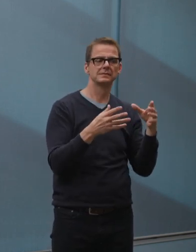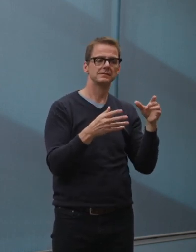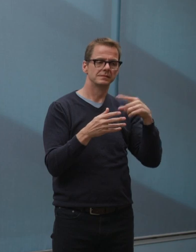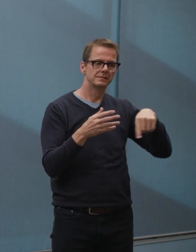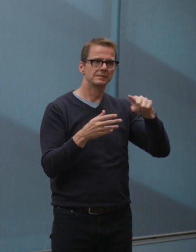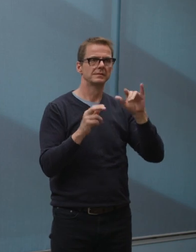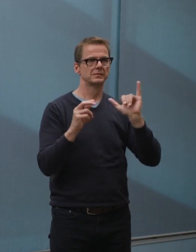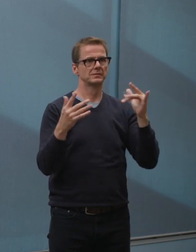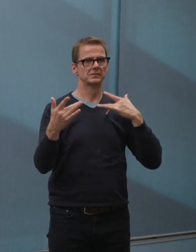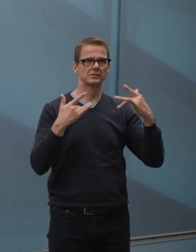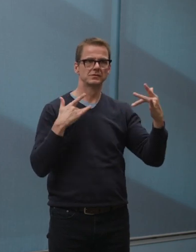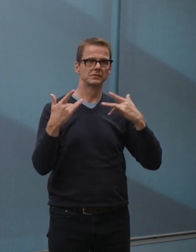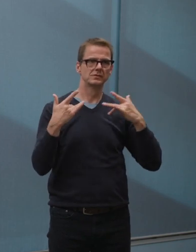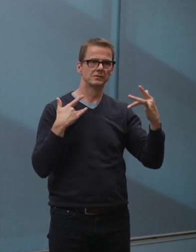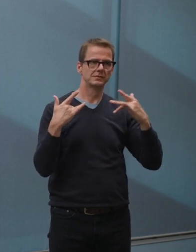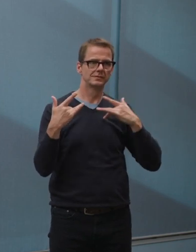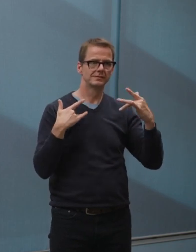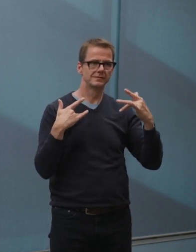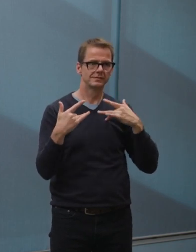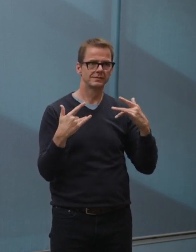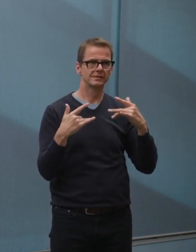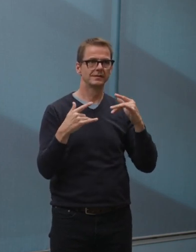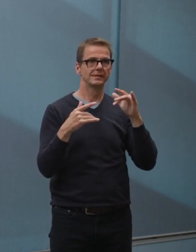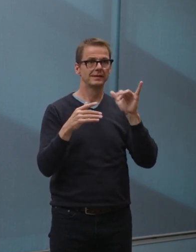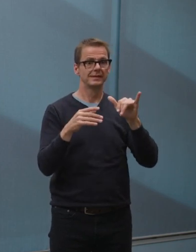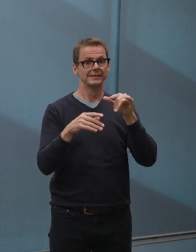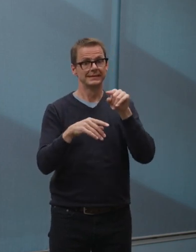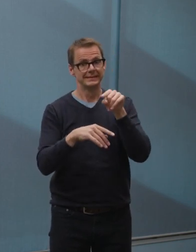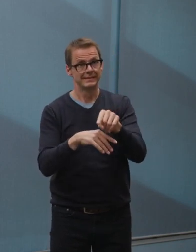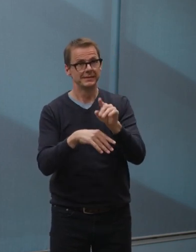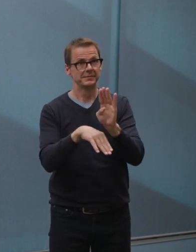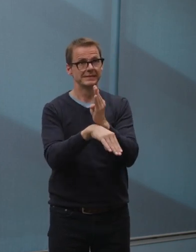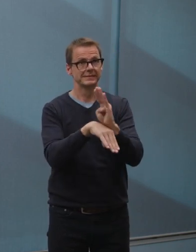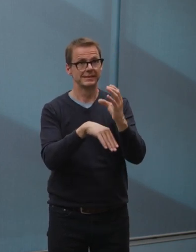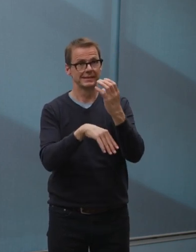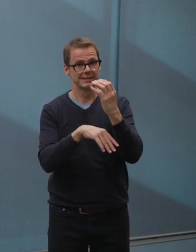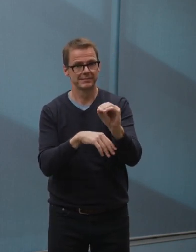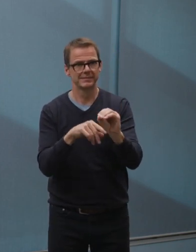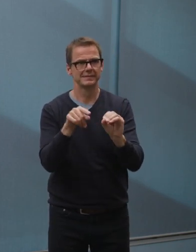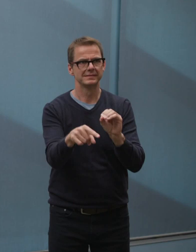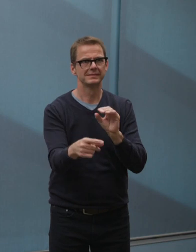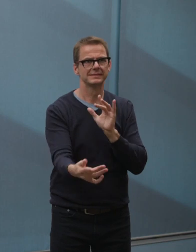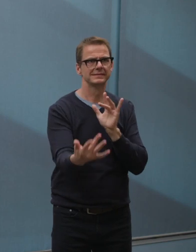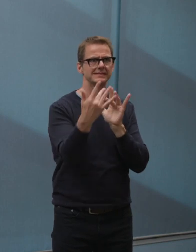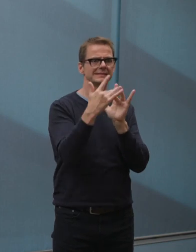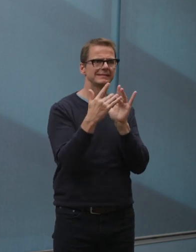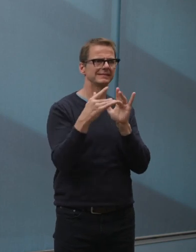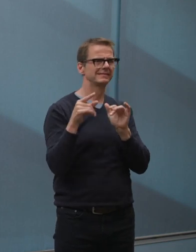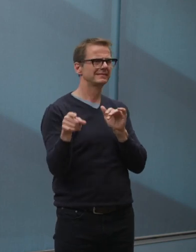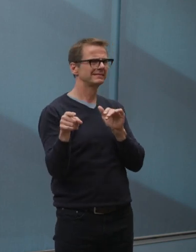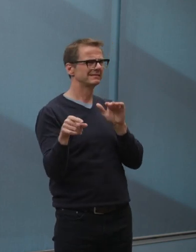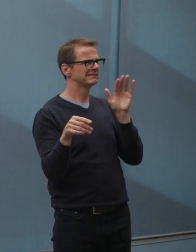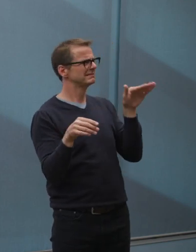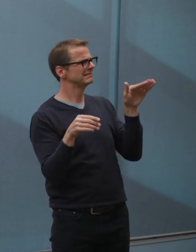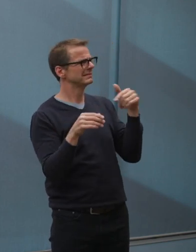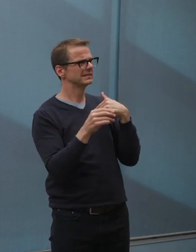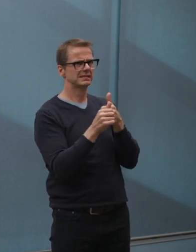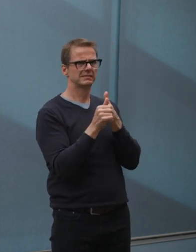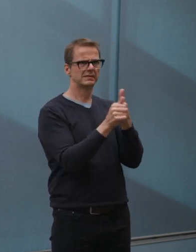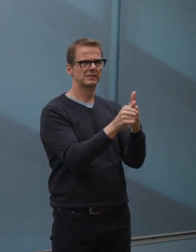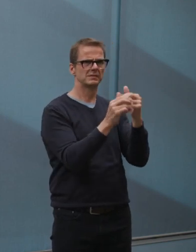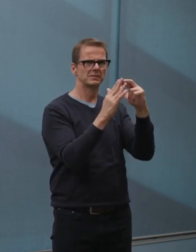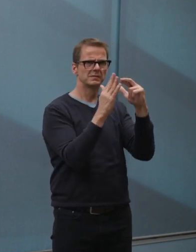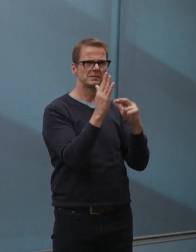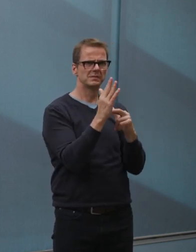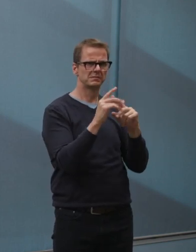from individual businesses who are asking, how can I safely comply with what seem to be contradictory orders? How